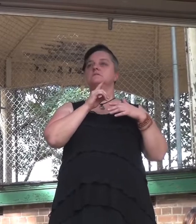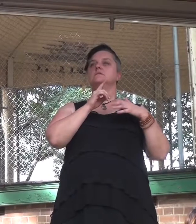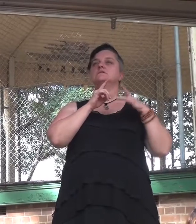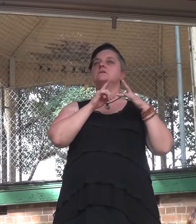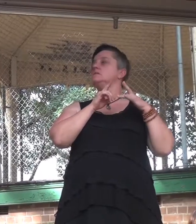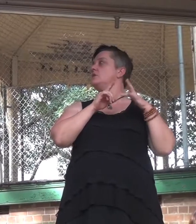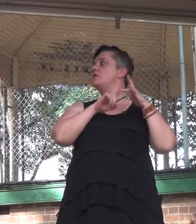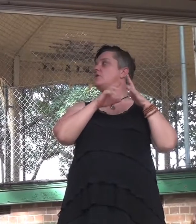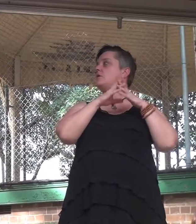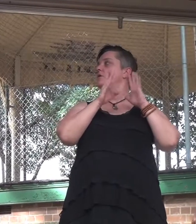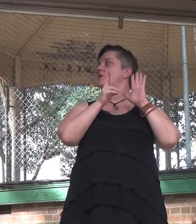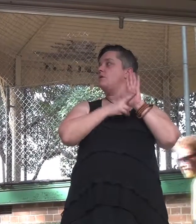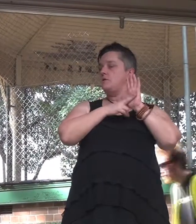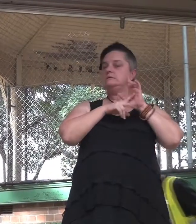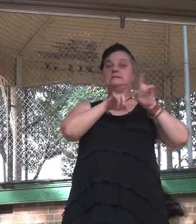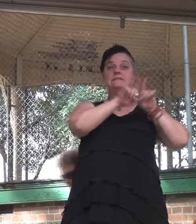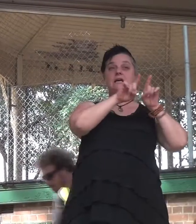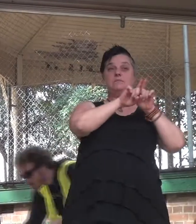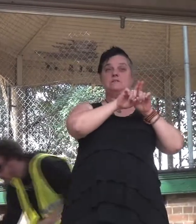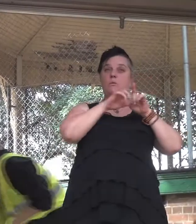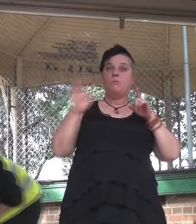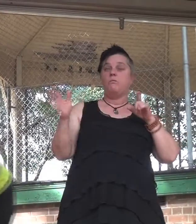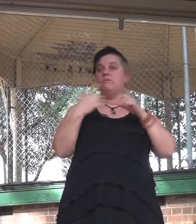ladies and gentlemen, is not a future that we want.